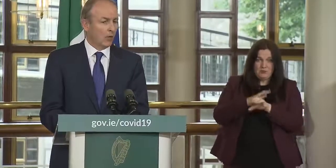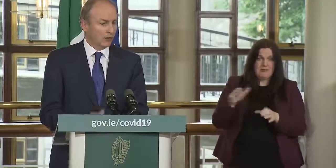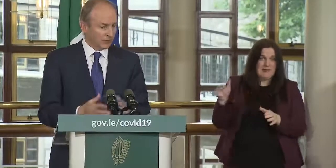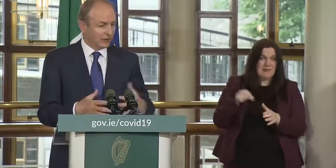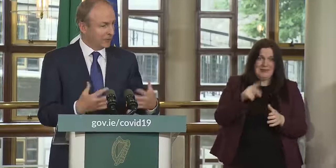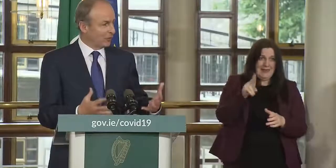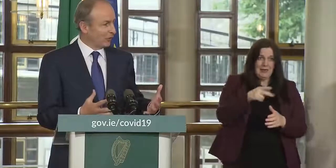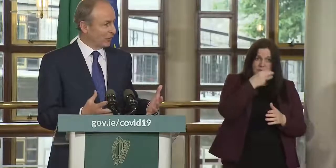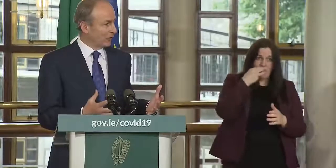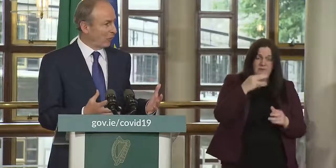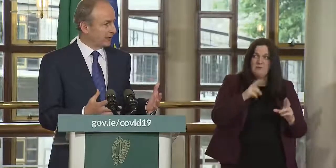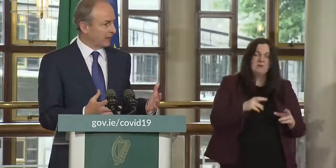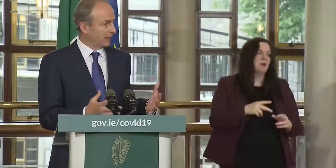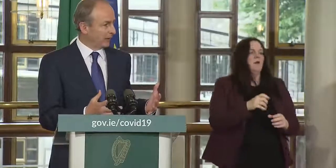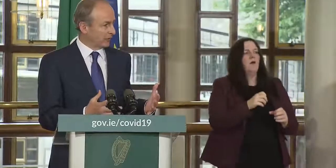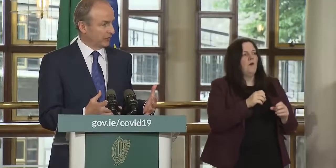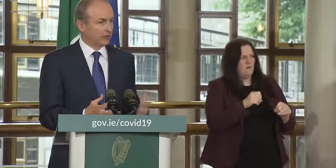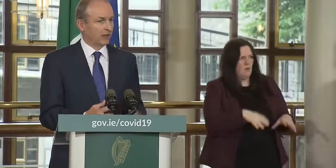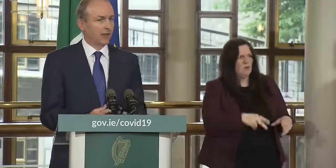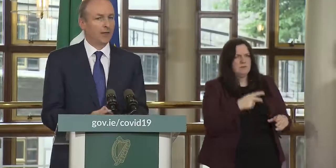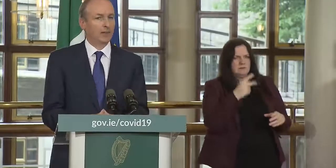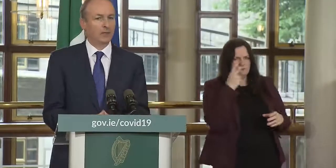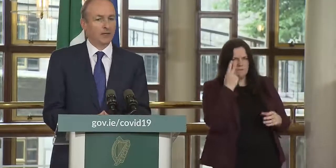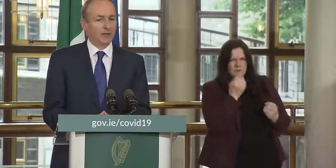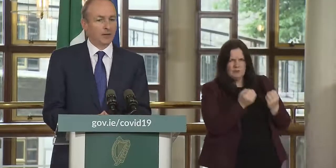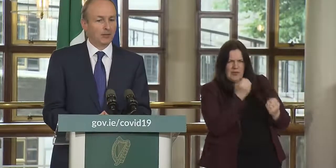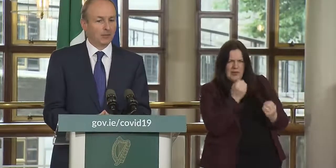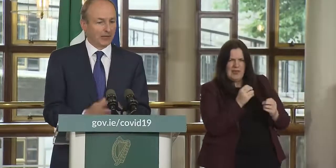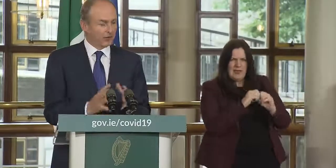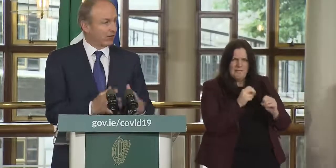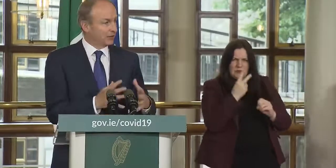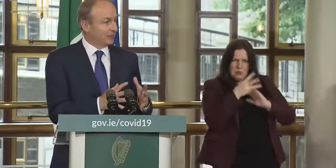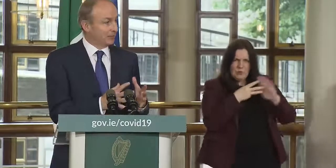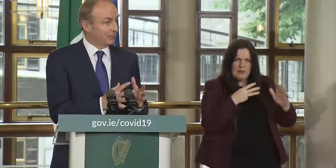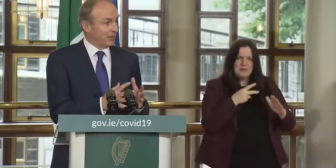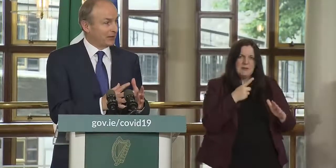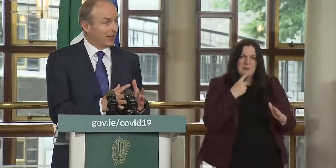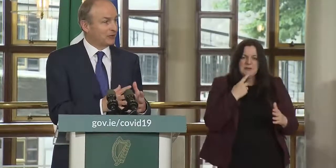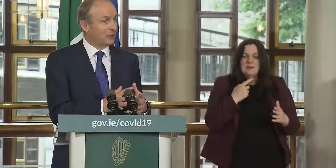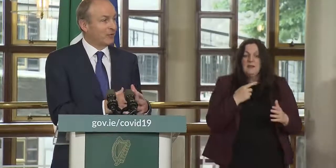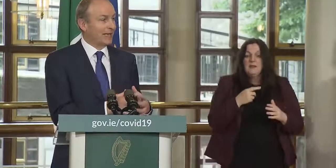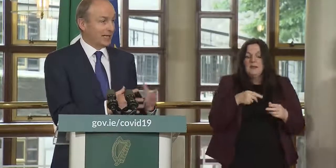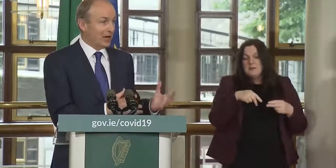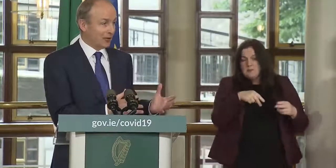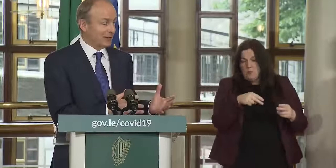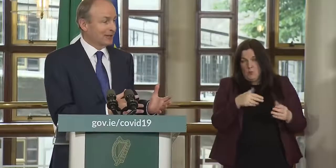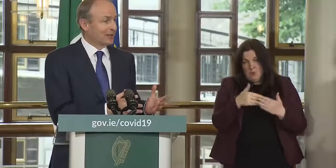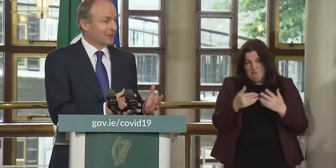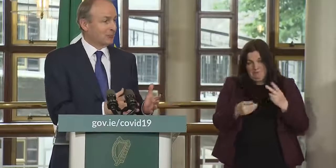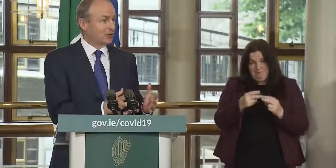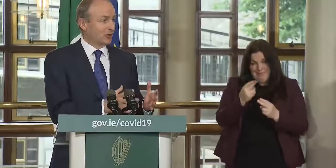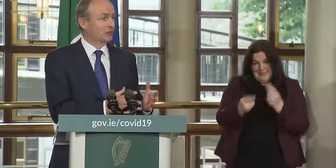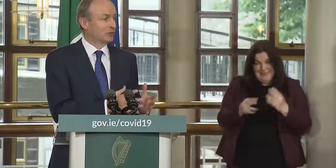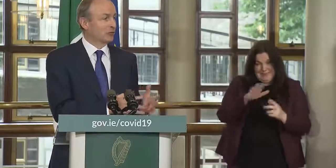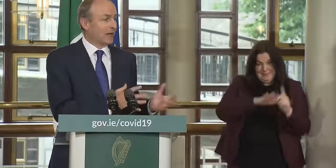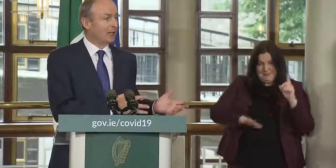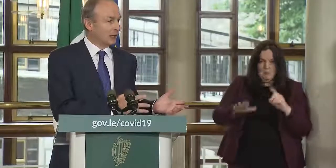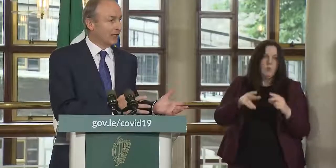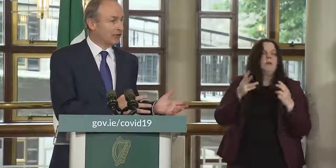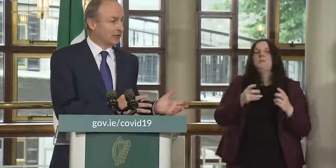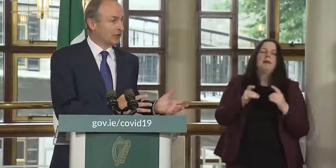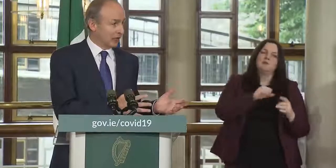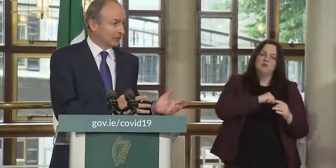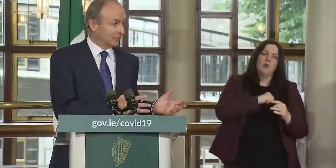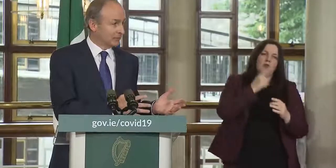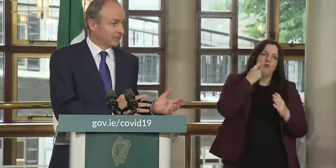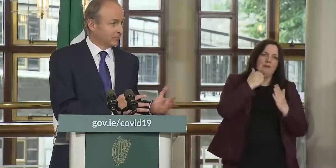well obviously it's been reviewed on a fortnightly basis um but the methodology will make clear which countries would make